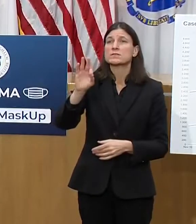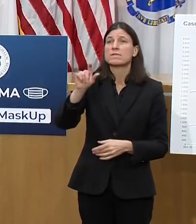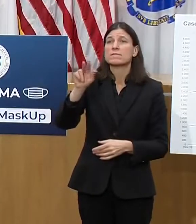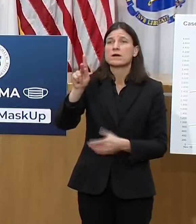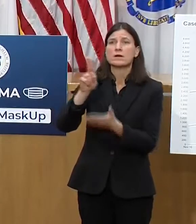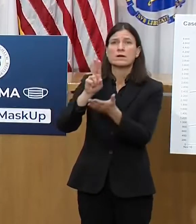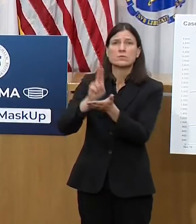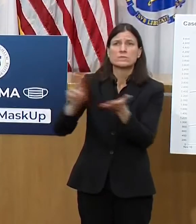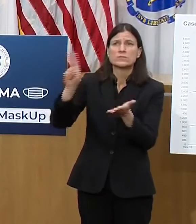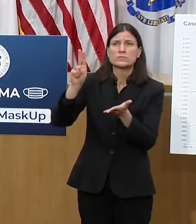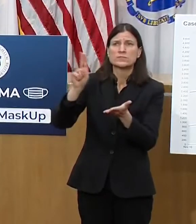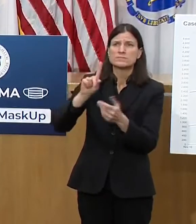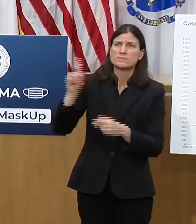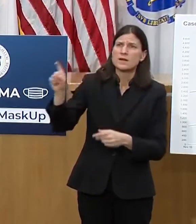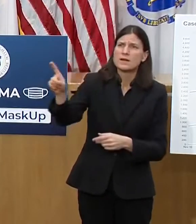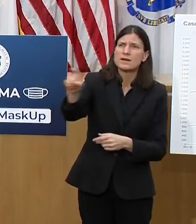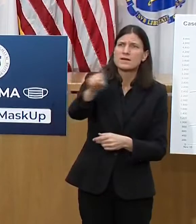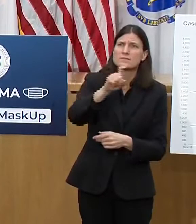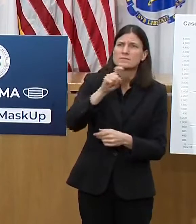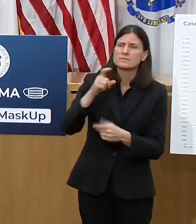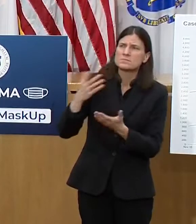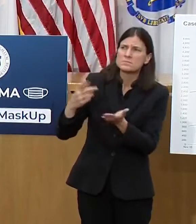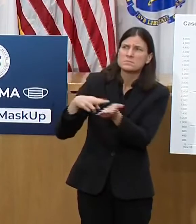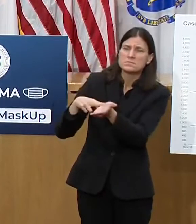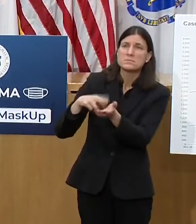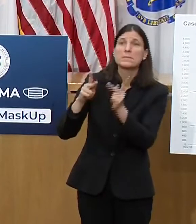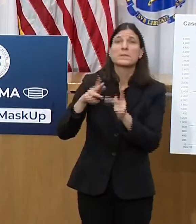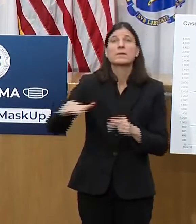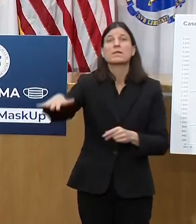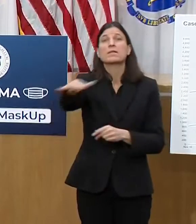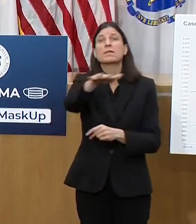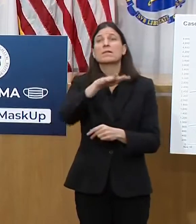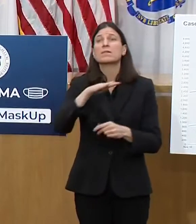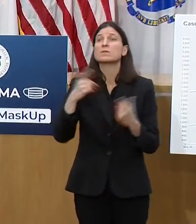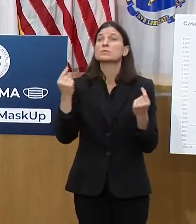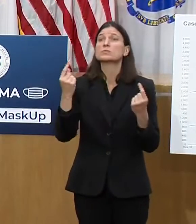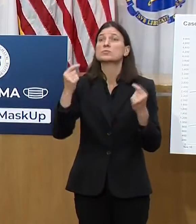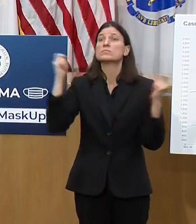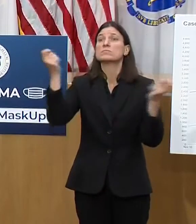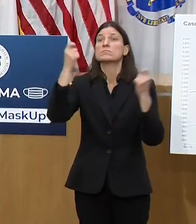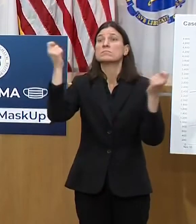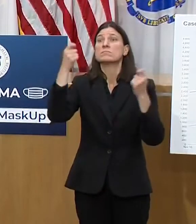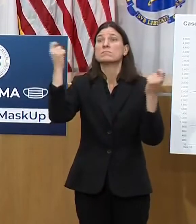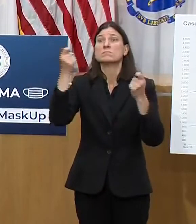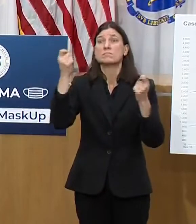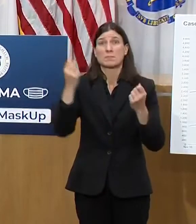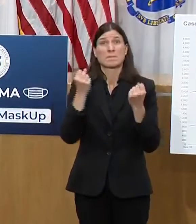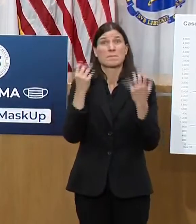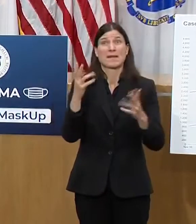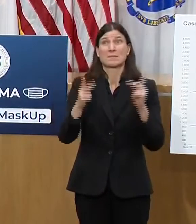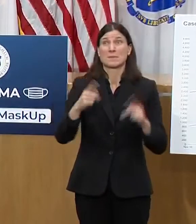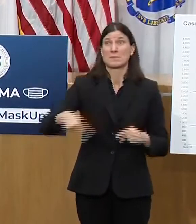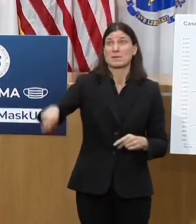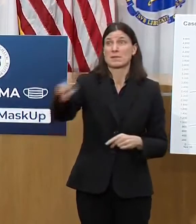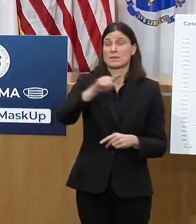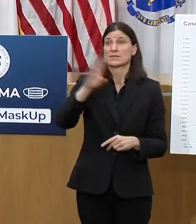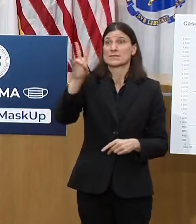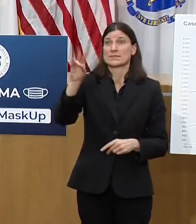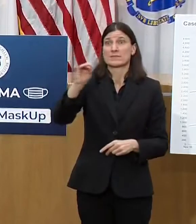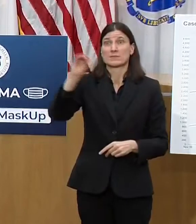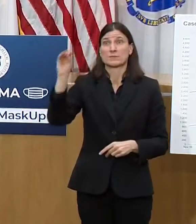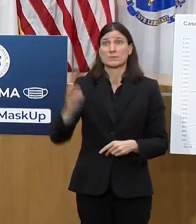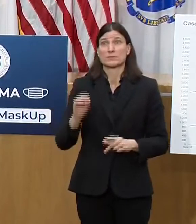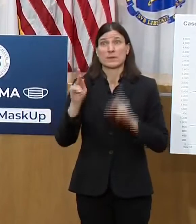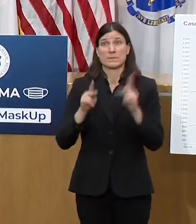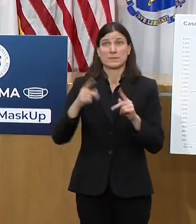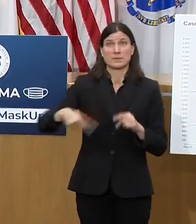Now, roughly 70% of the people said they plan to spend them either with their immediate